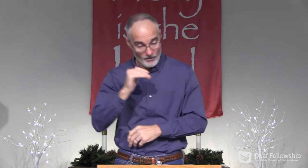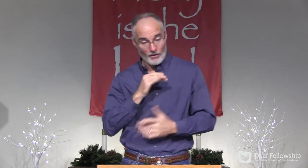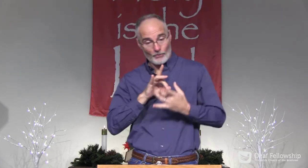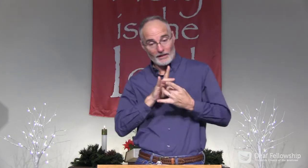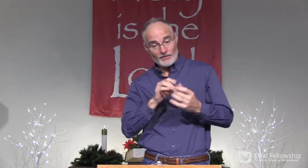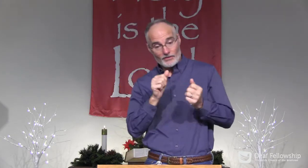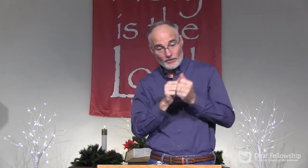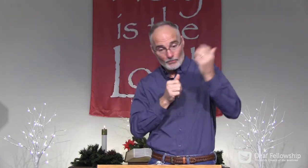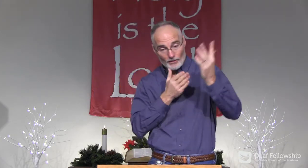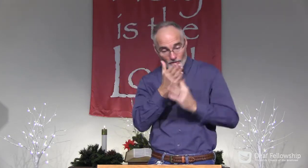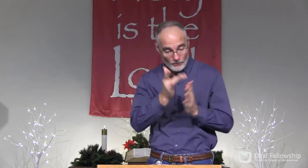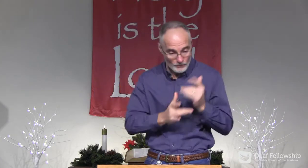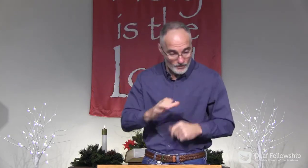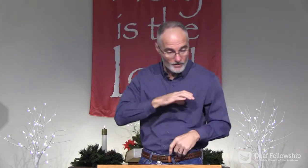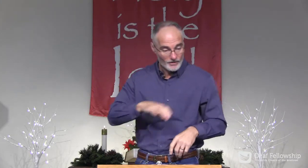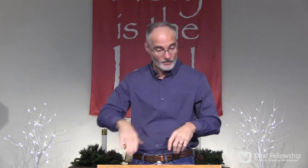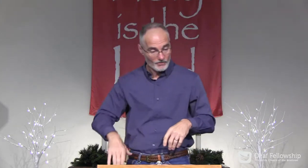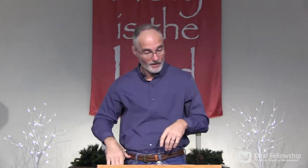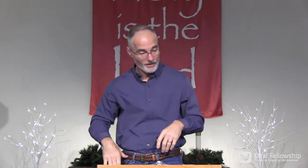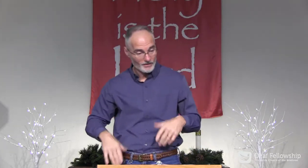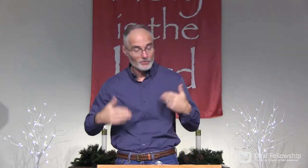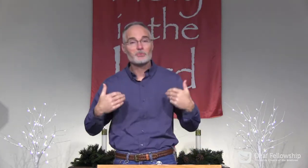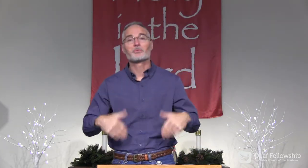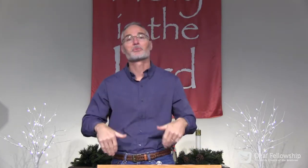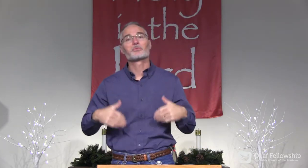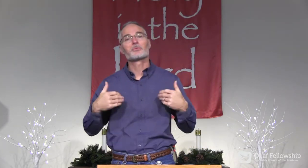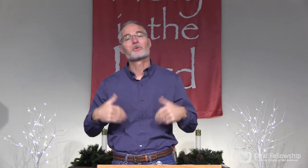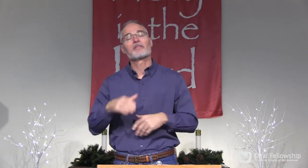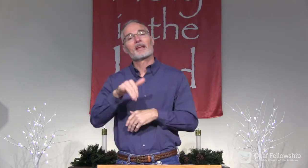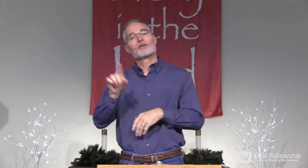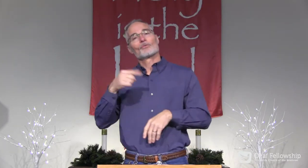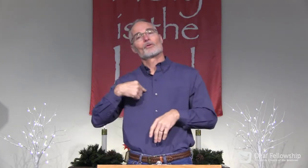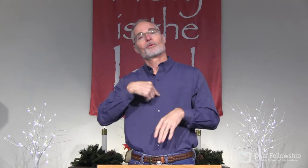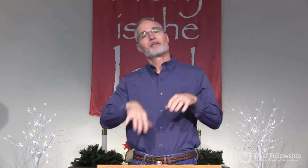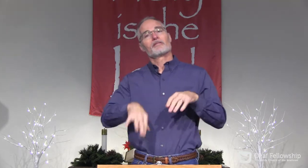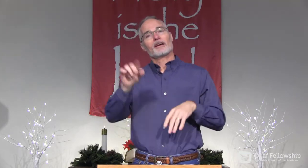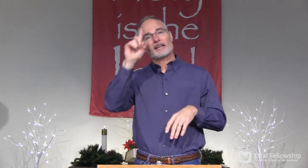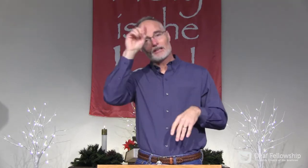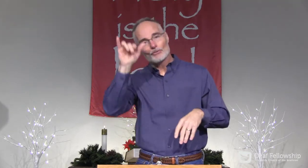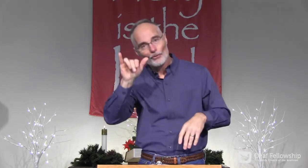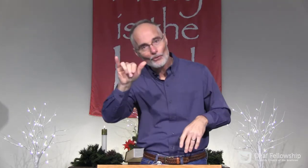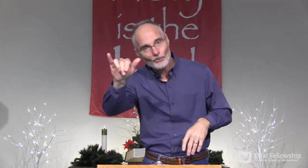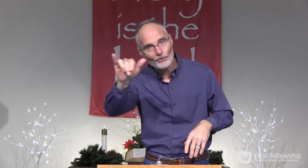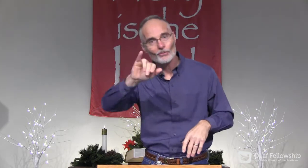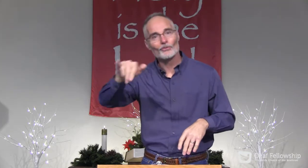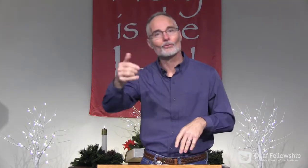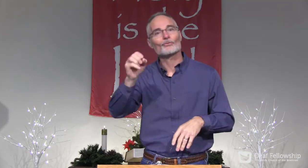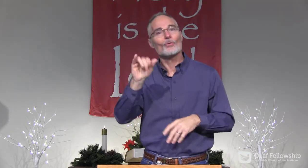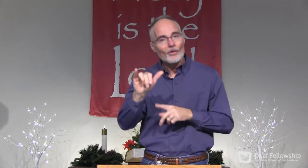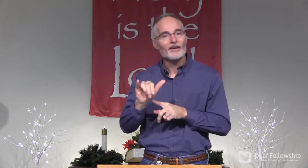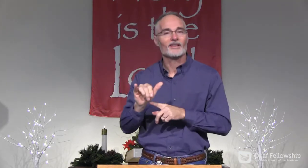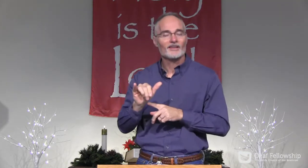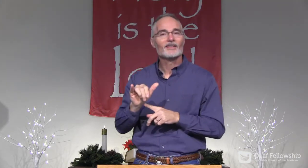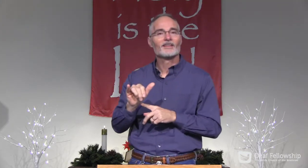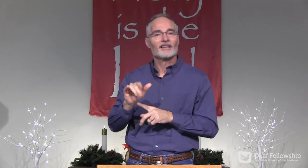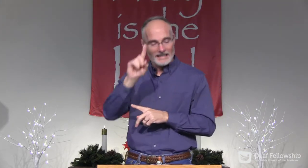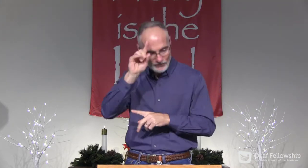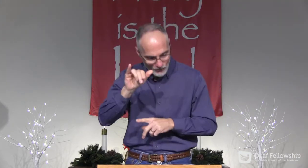Life with God the Father, relationship with him through Jesus Christ, that is where we find